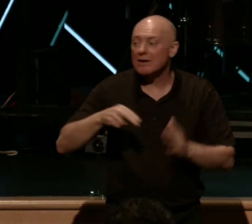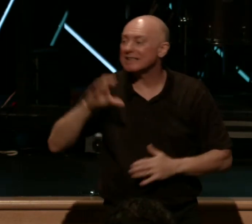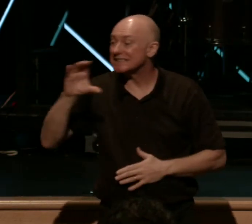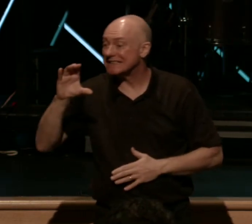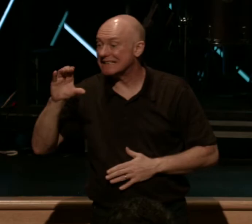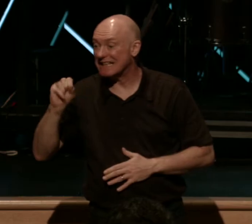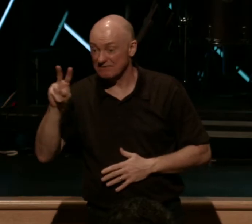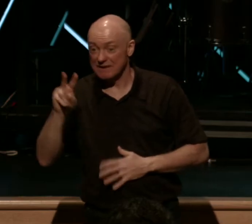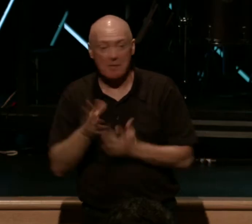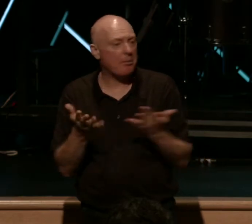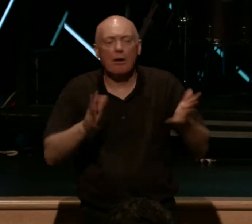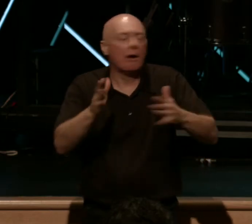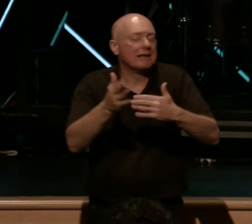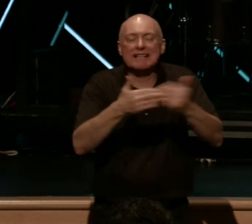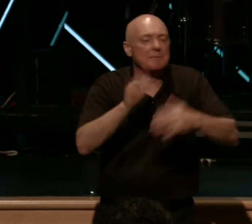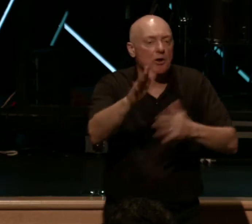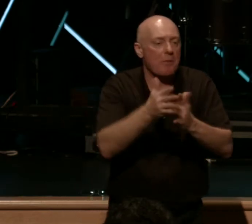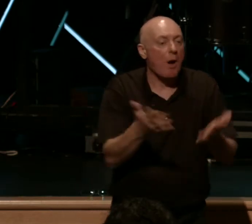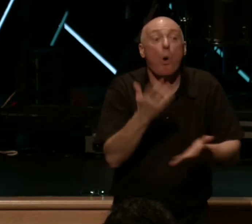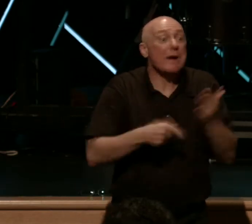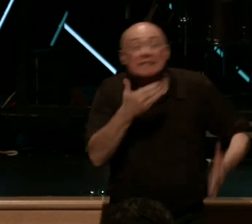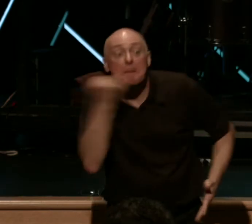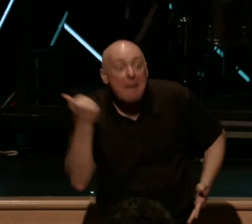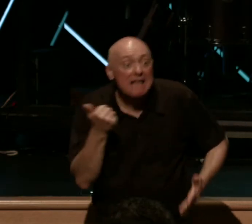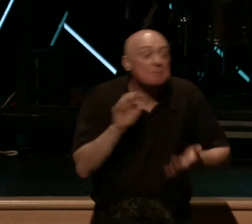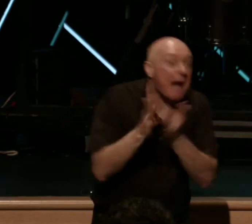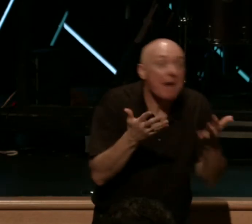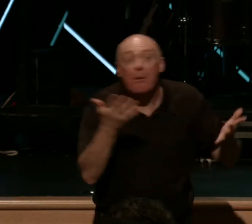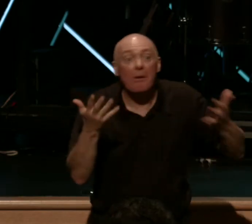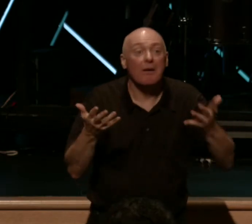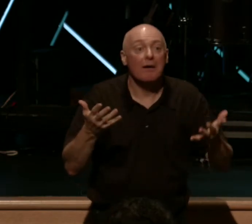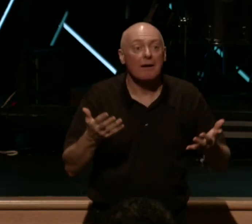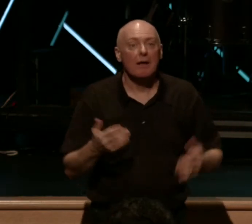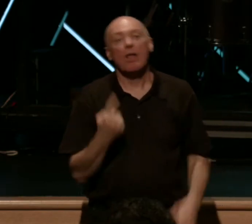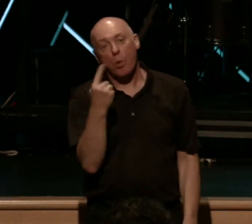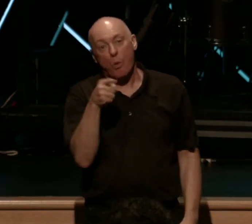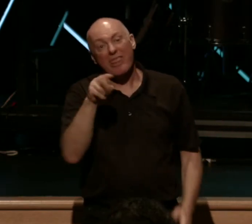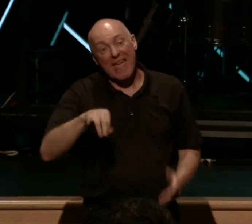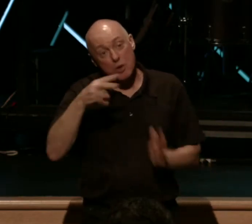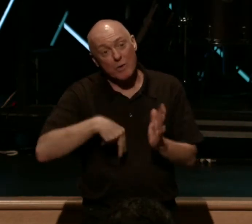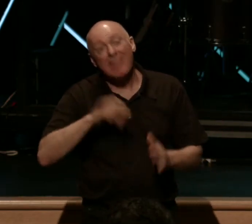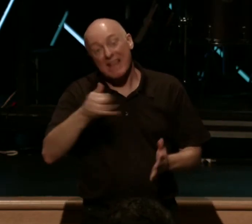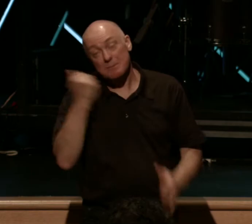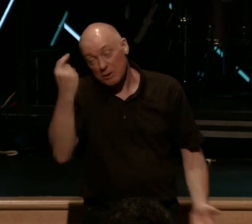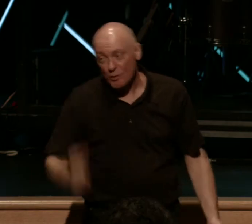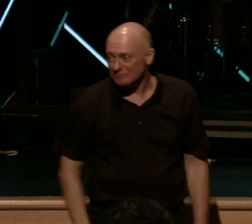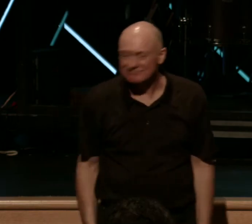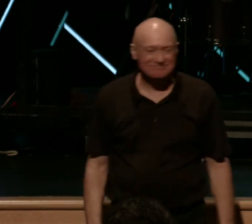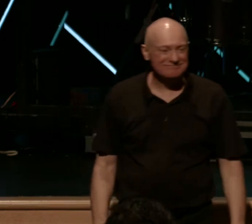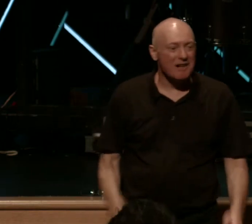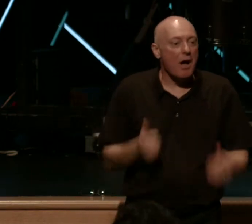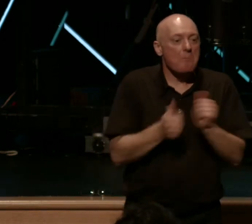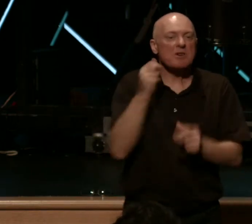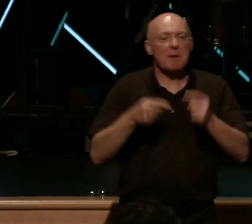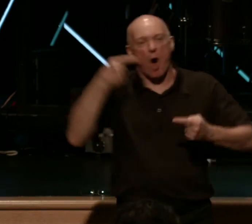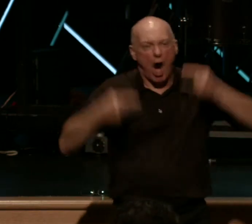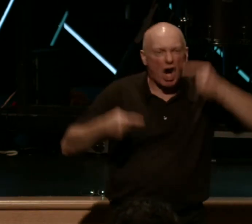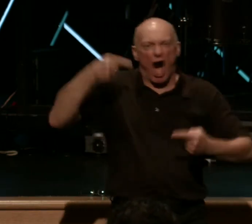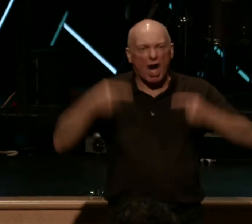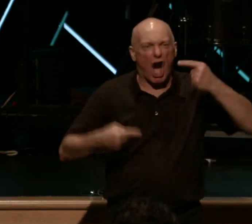You can read out of any Bible you want. People say, what's the best translation to read from? I say the one you read from, right? Because most people argue for translations they never